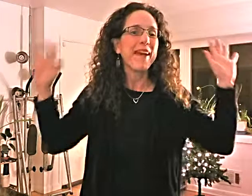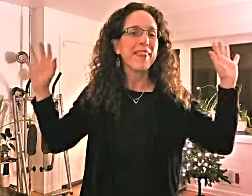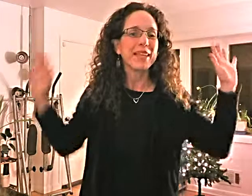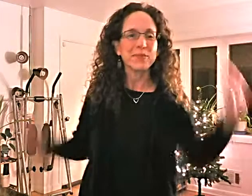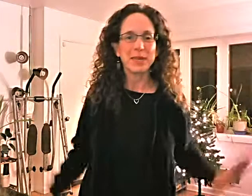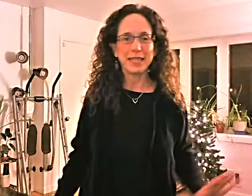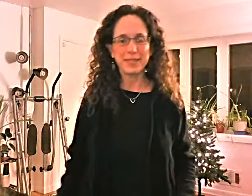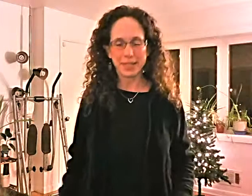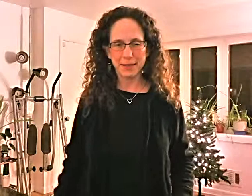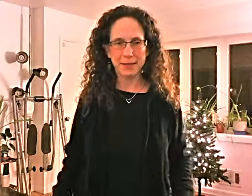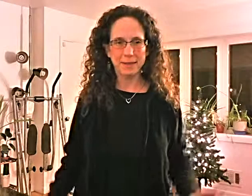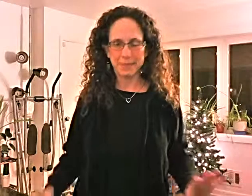that's one here's the other one